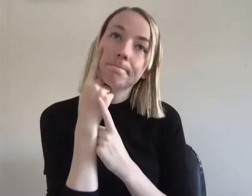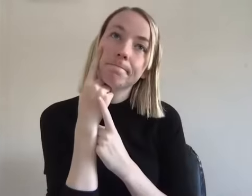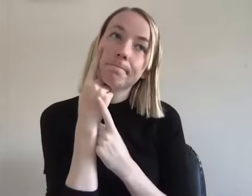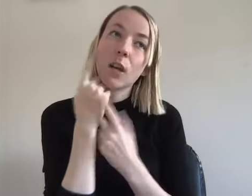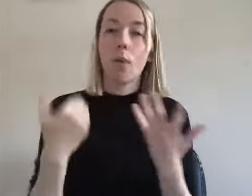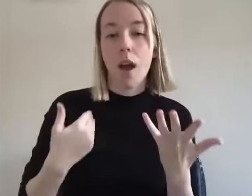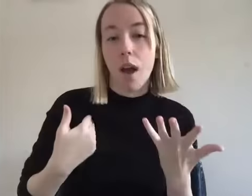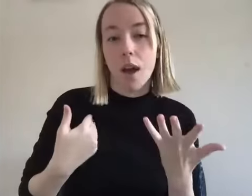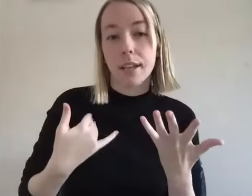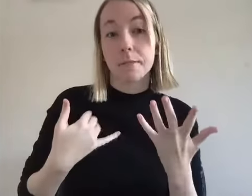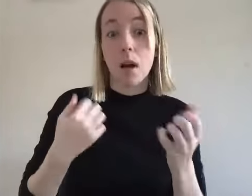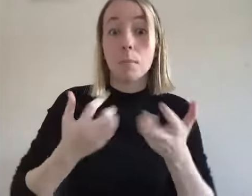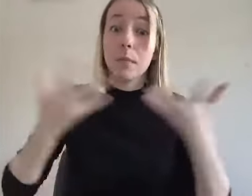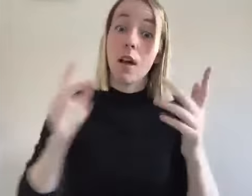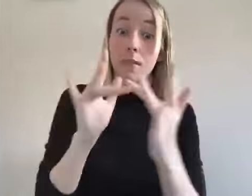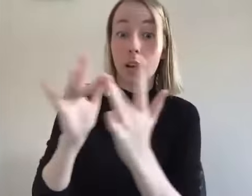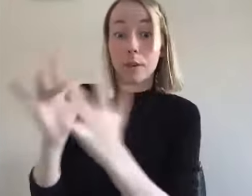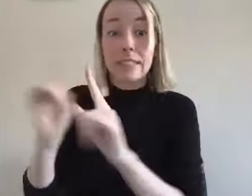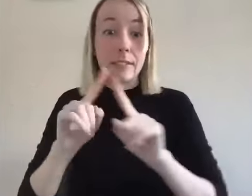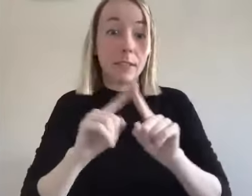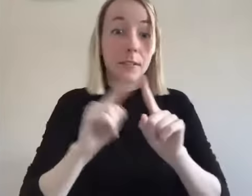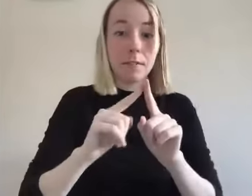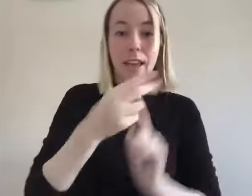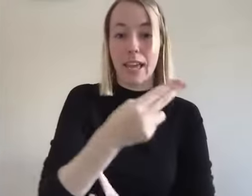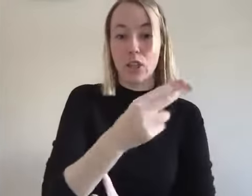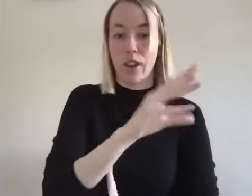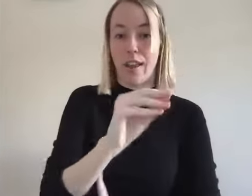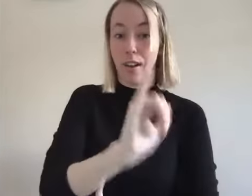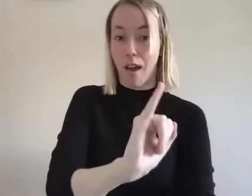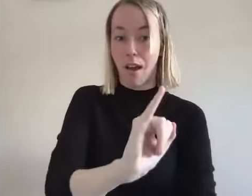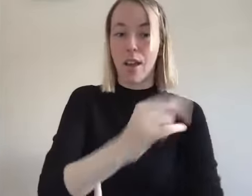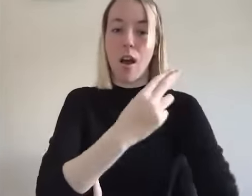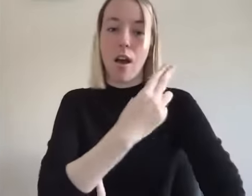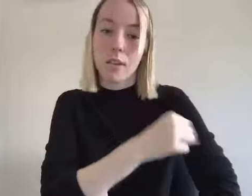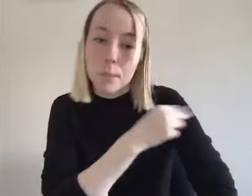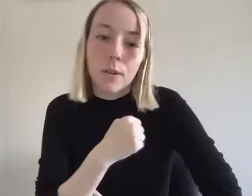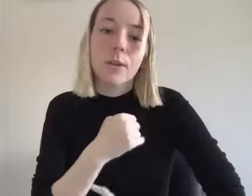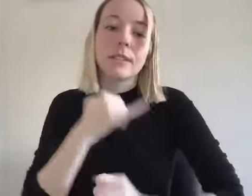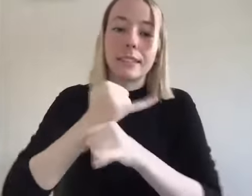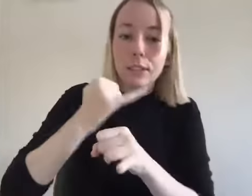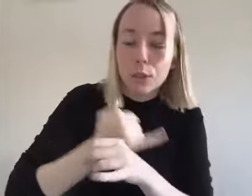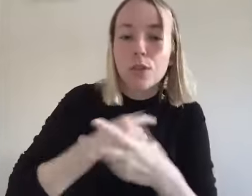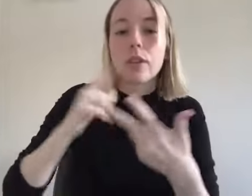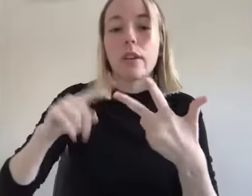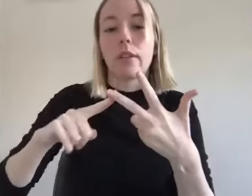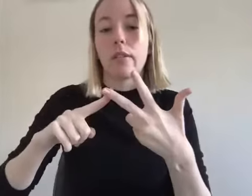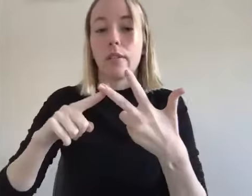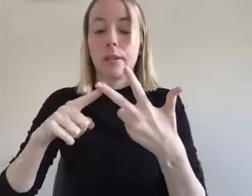and we had we did a lot of outreach to facilities we did the hni so hospital institutions we spoke at rehabs